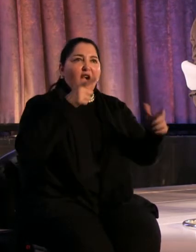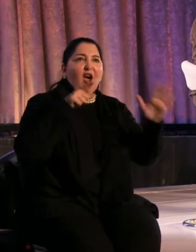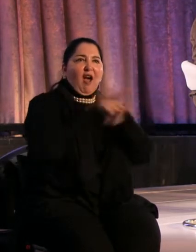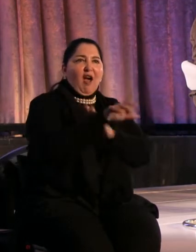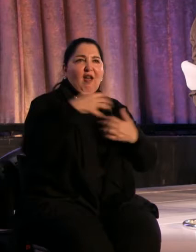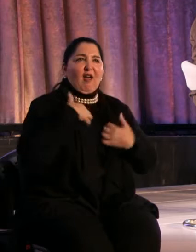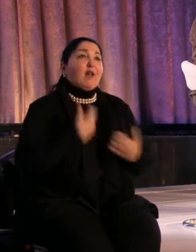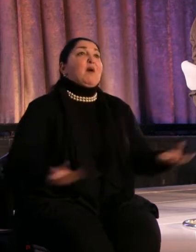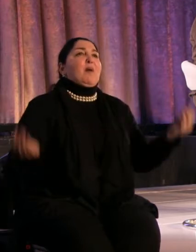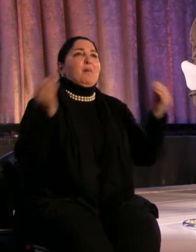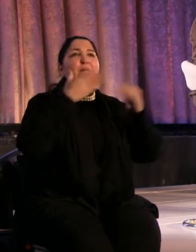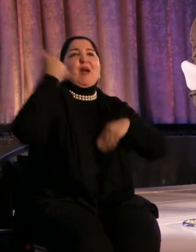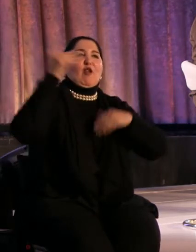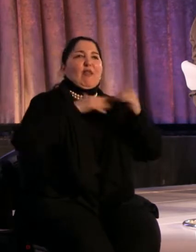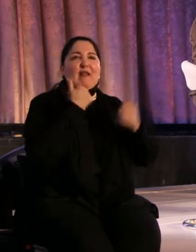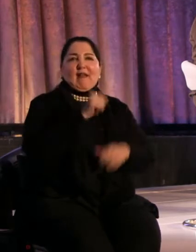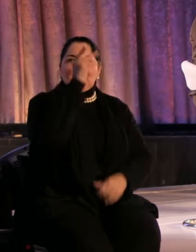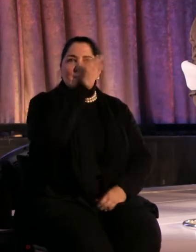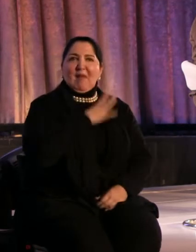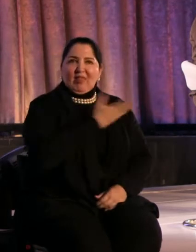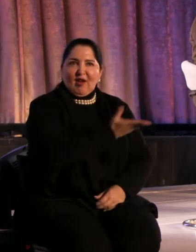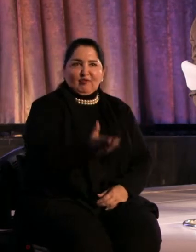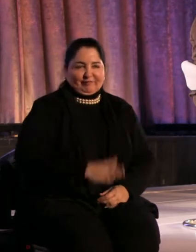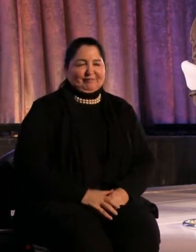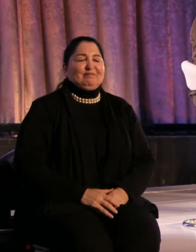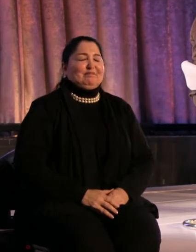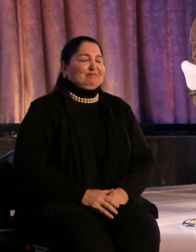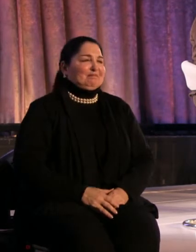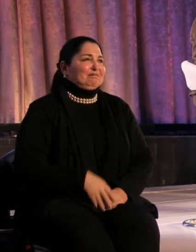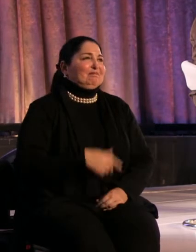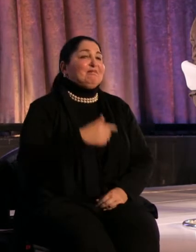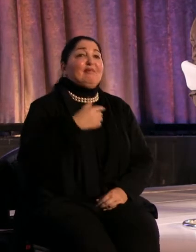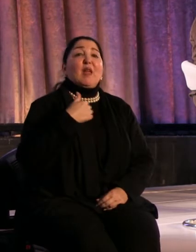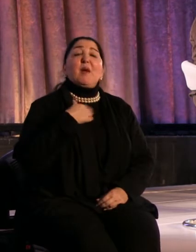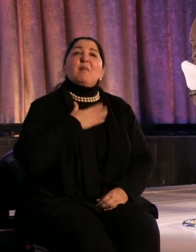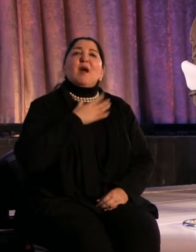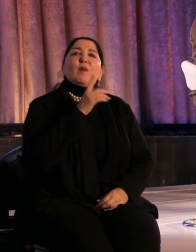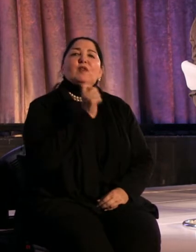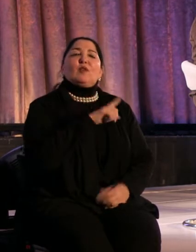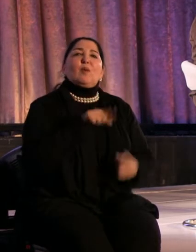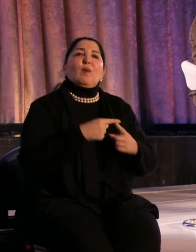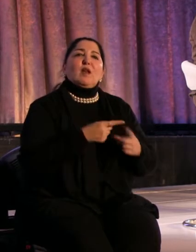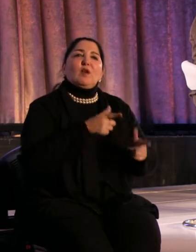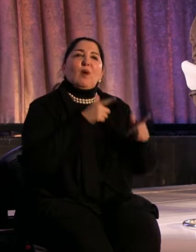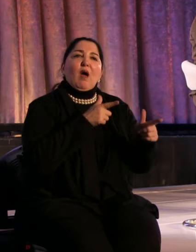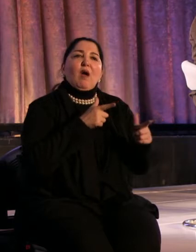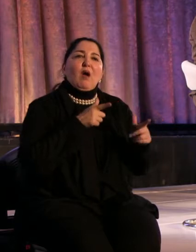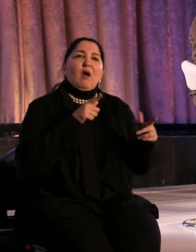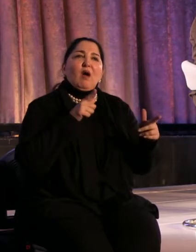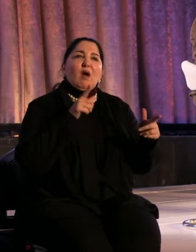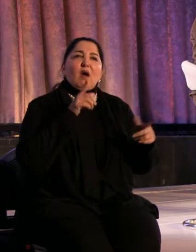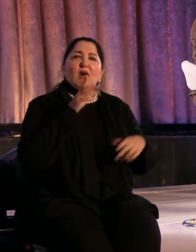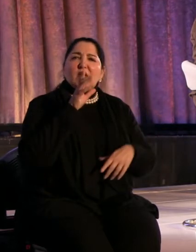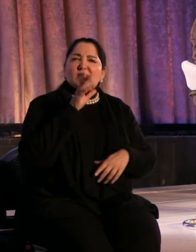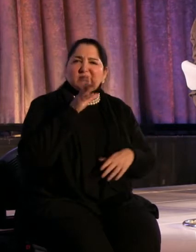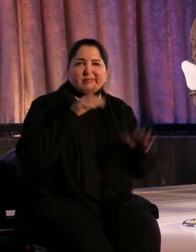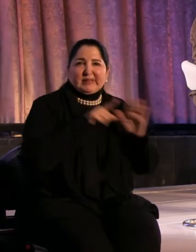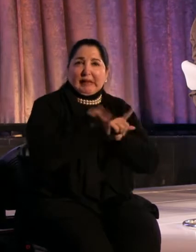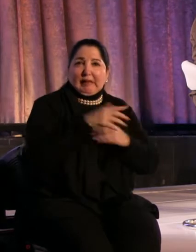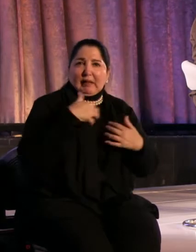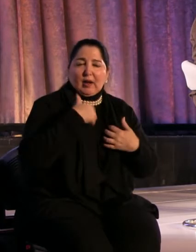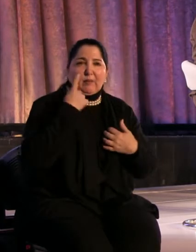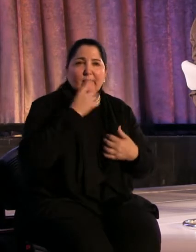So, my question for you is, when you are hunting, my father taught me a particular